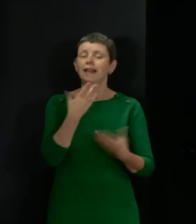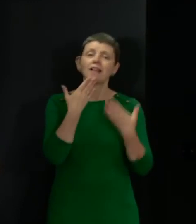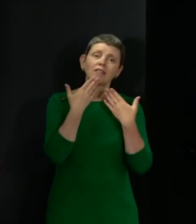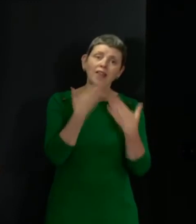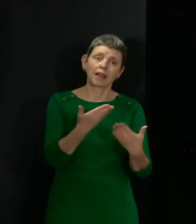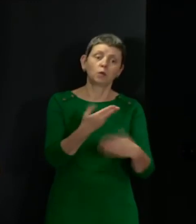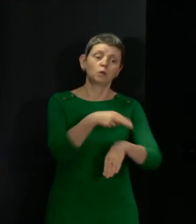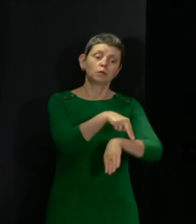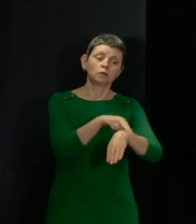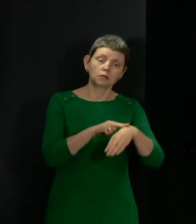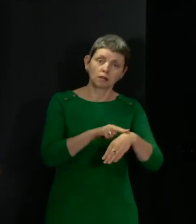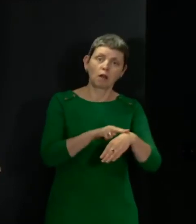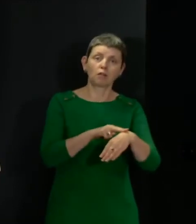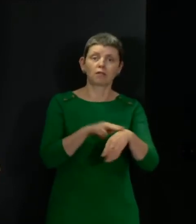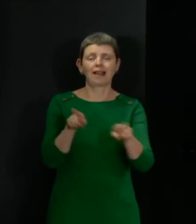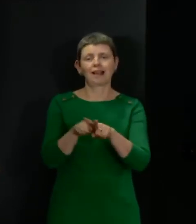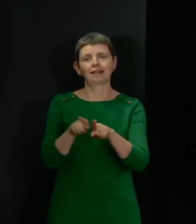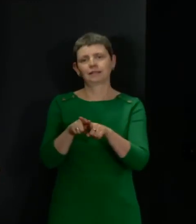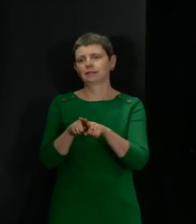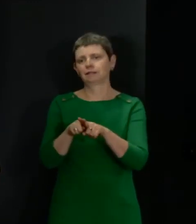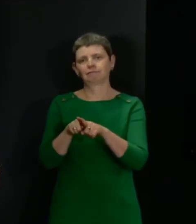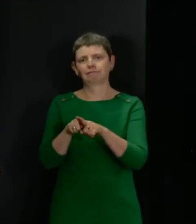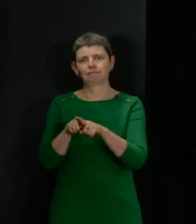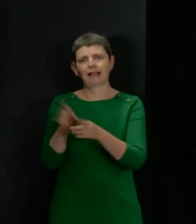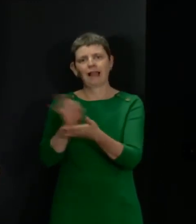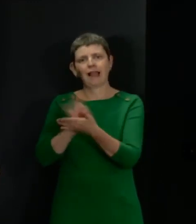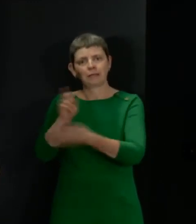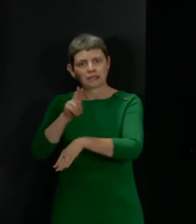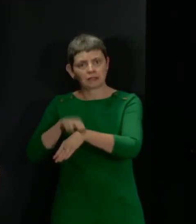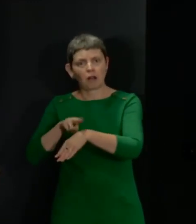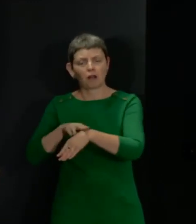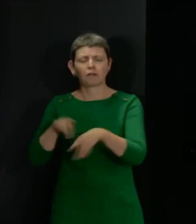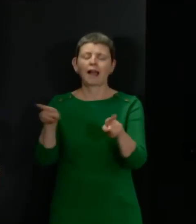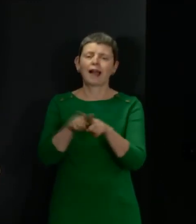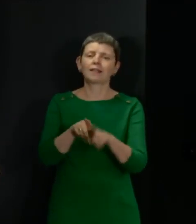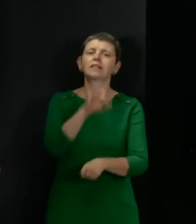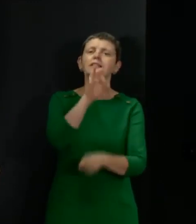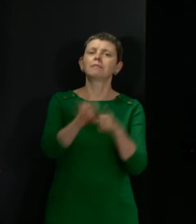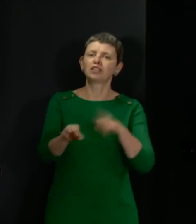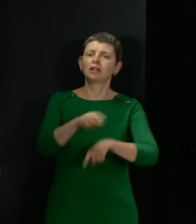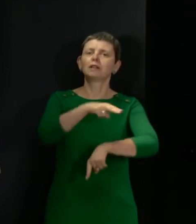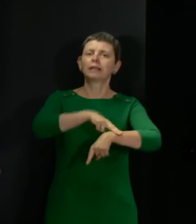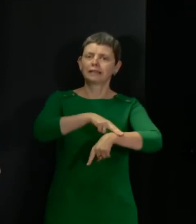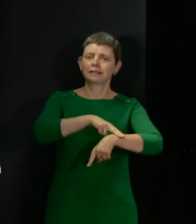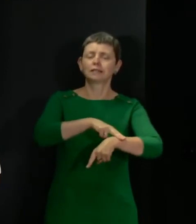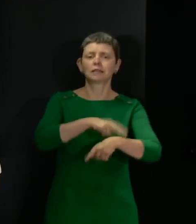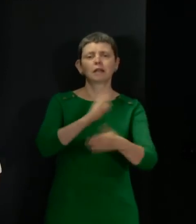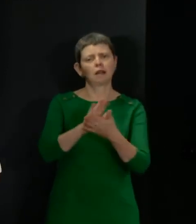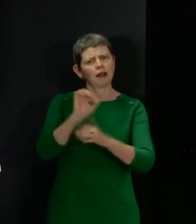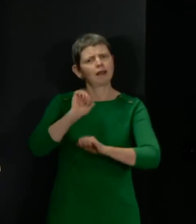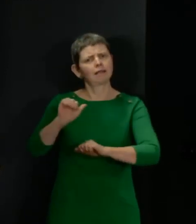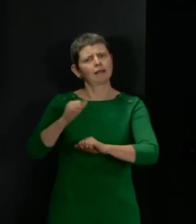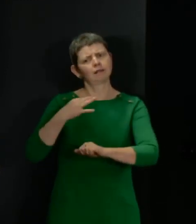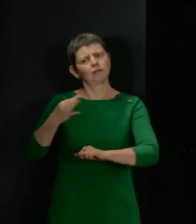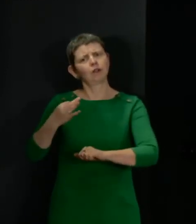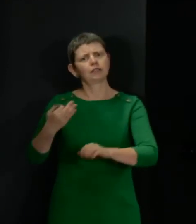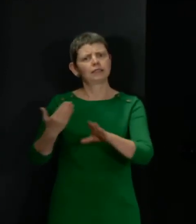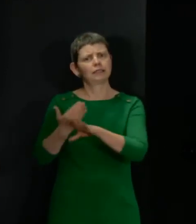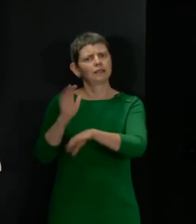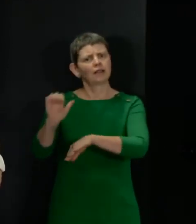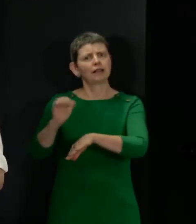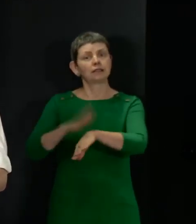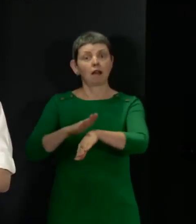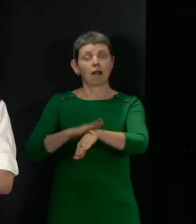special constables, for their commitment to public service, people giving freely of their own time. They've been working